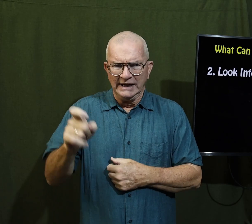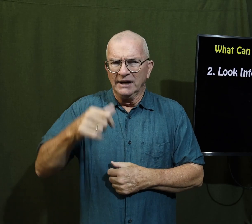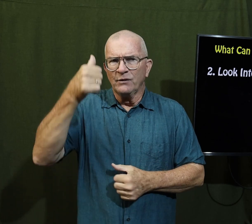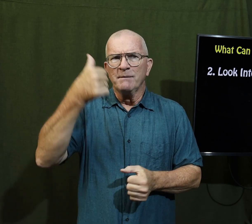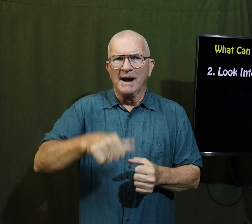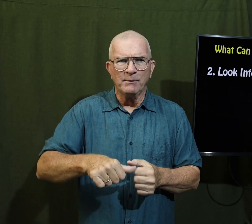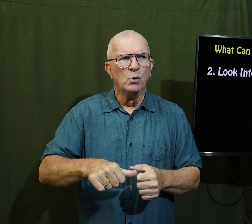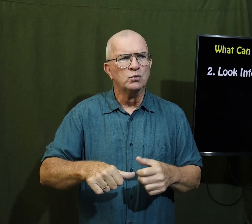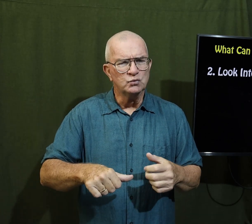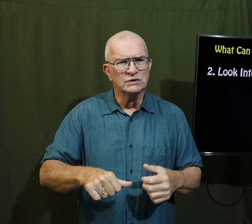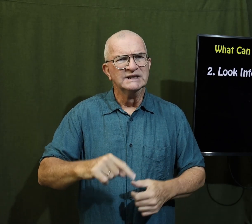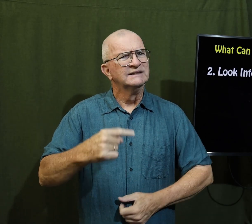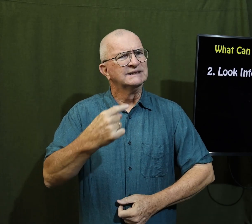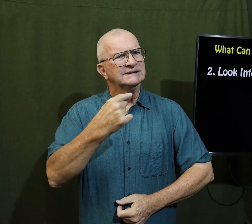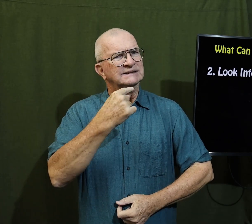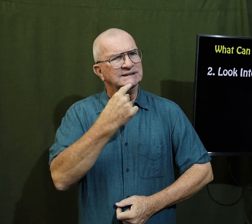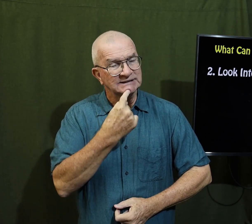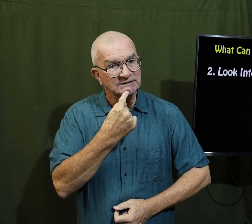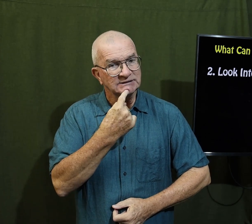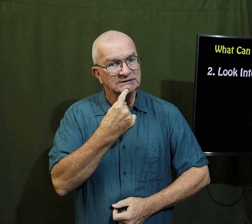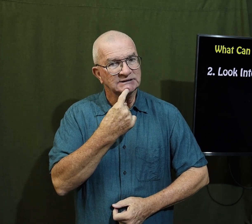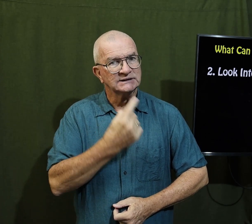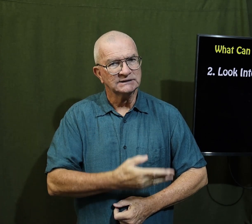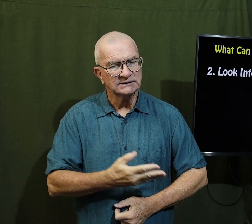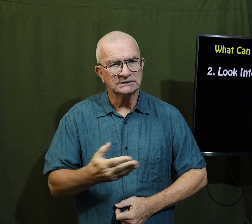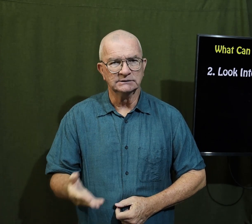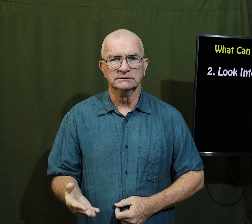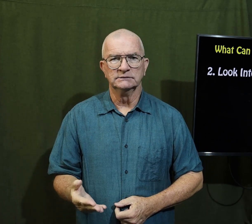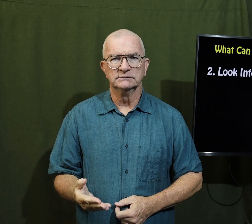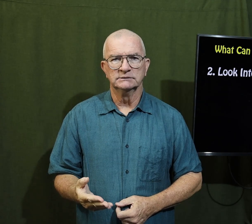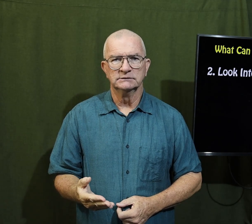we need to remember this is serious business